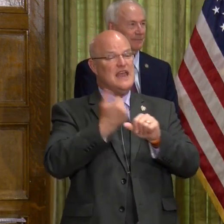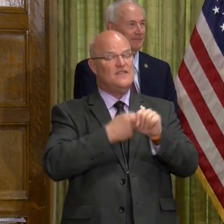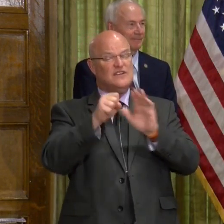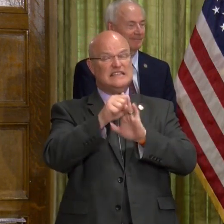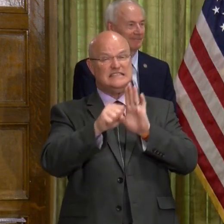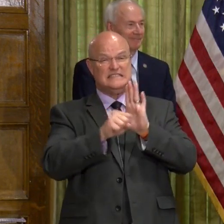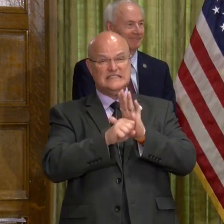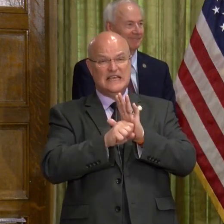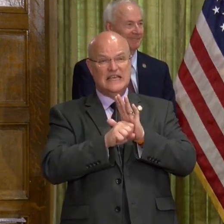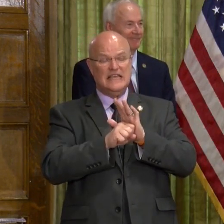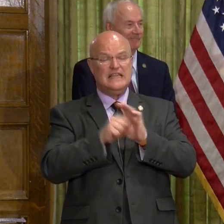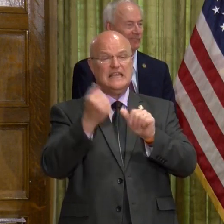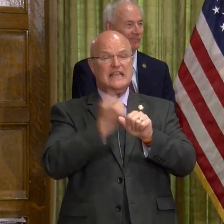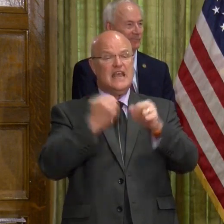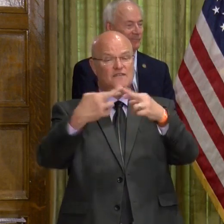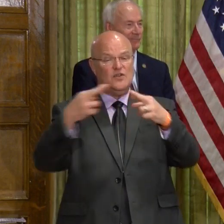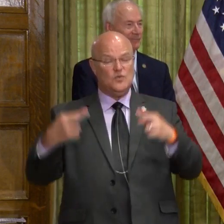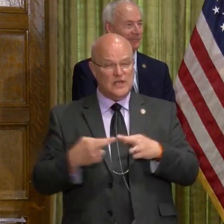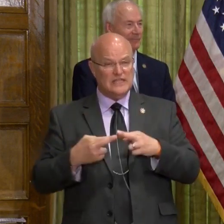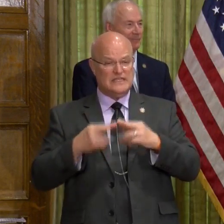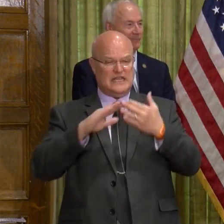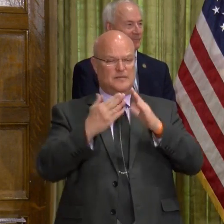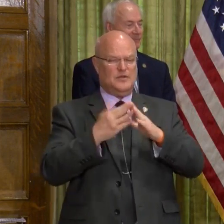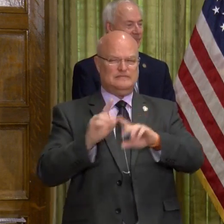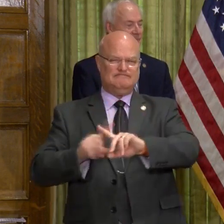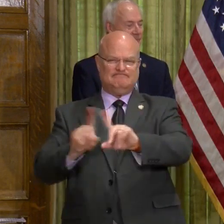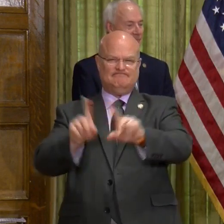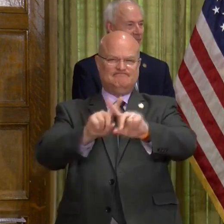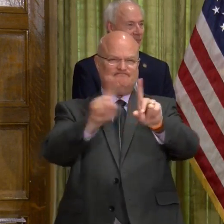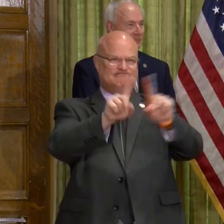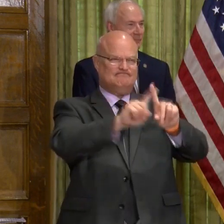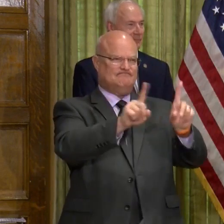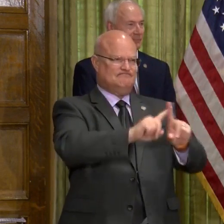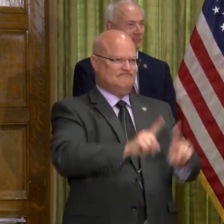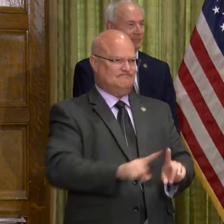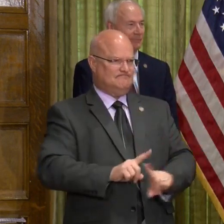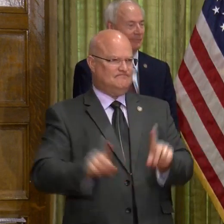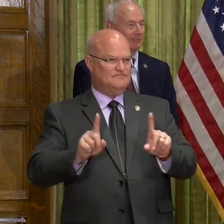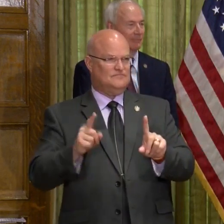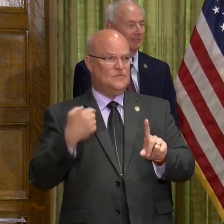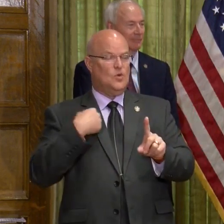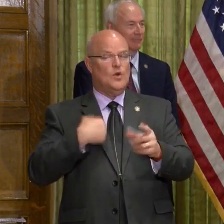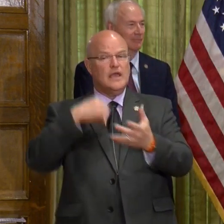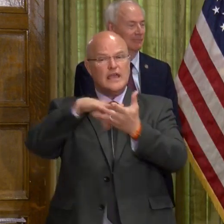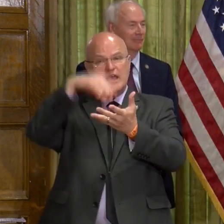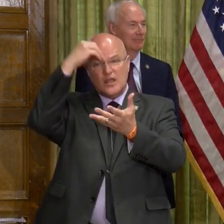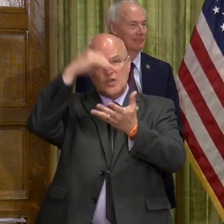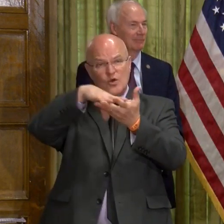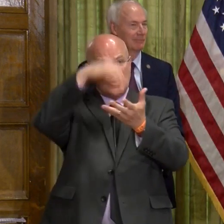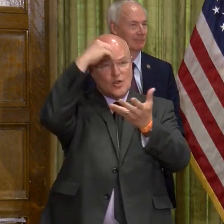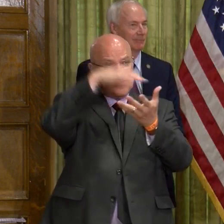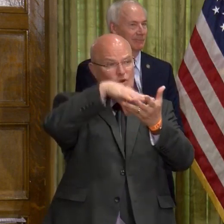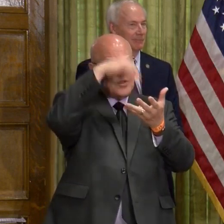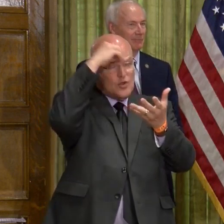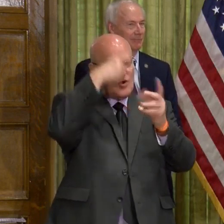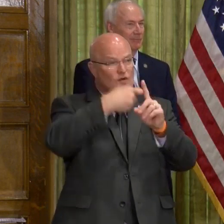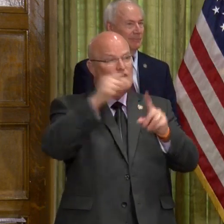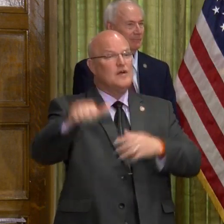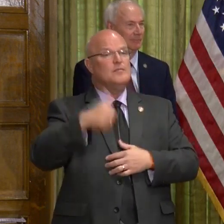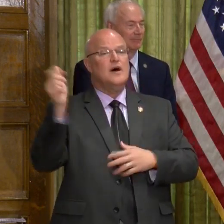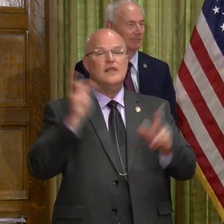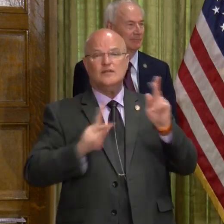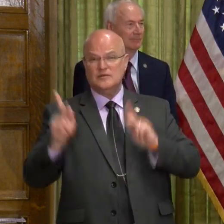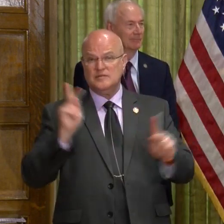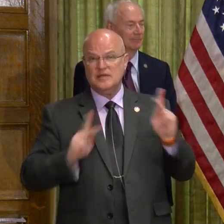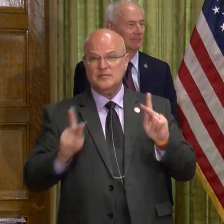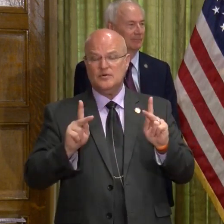and actually each region and community is different. We can learn a lot from what others are doing, and we can learn